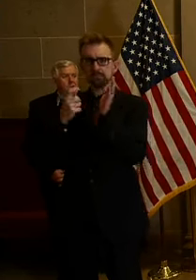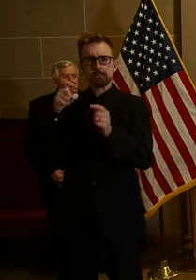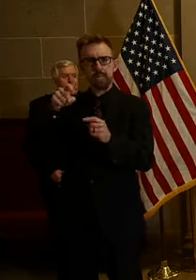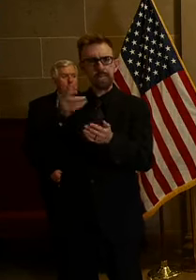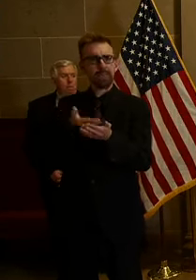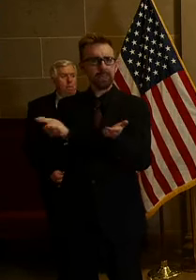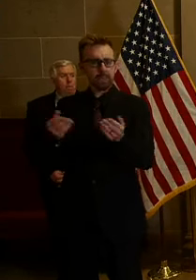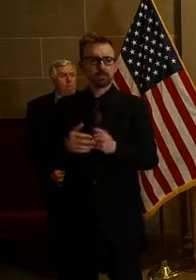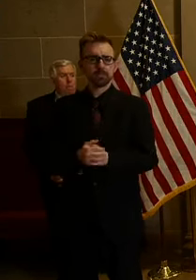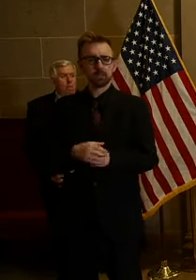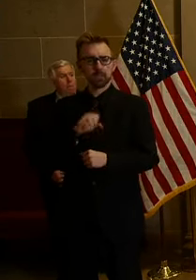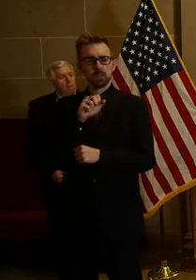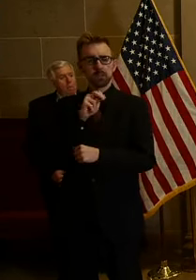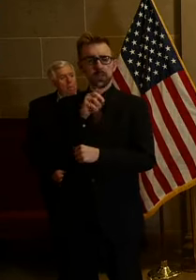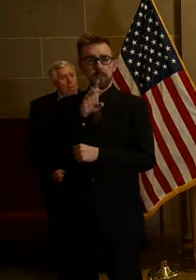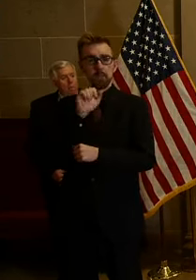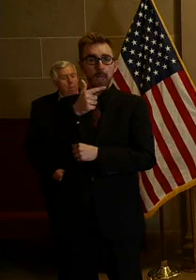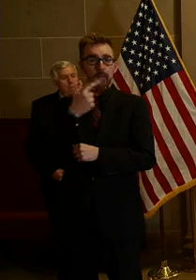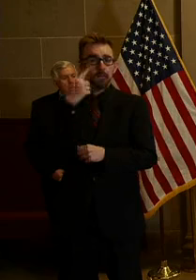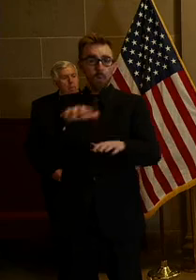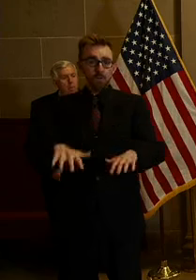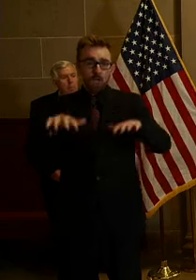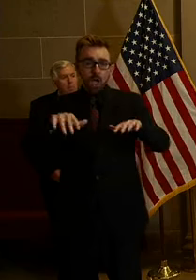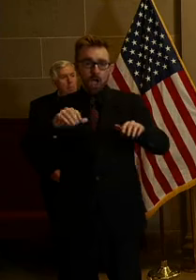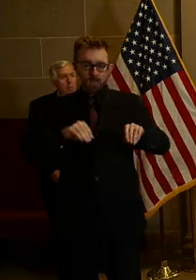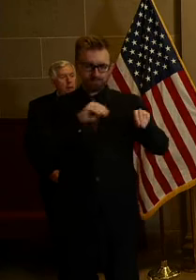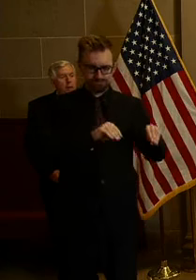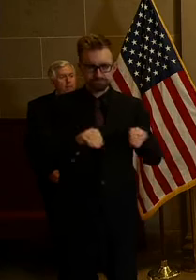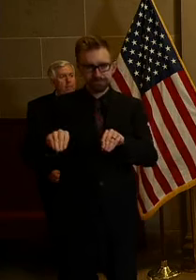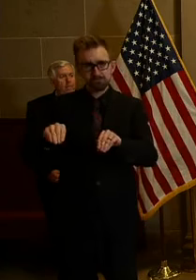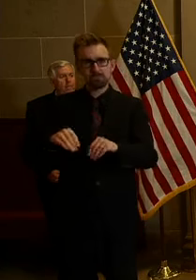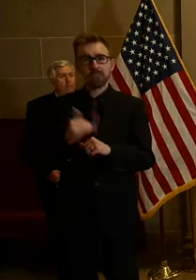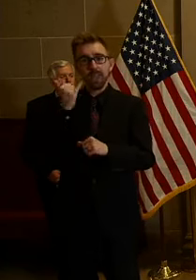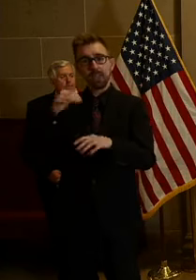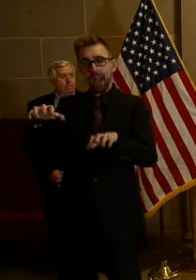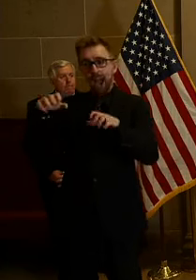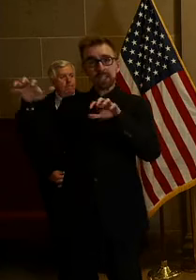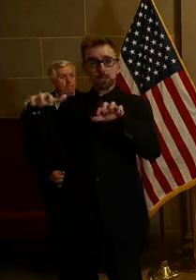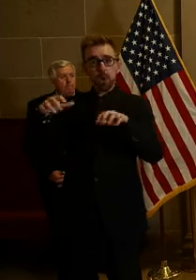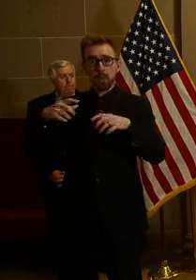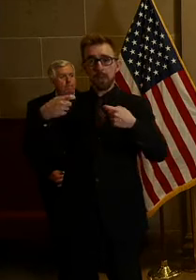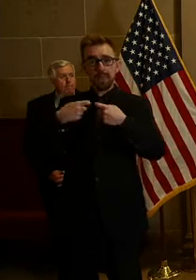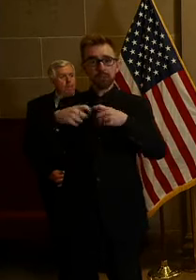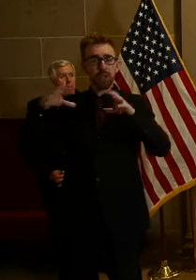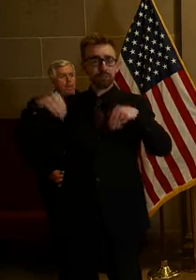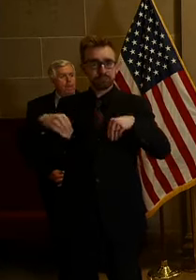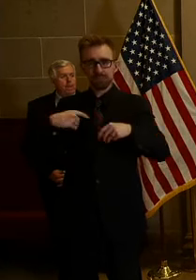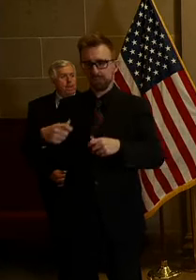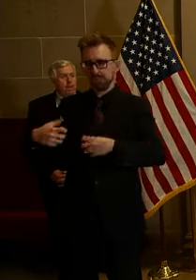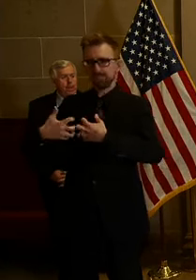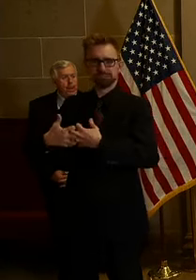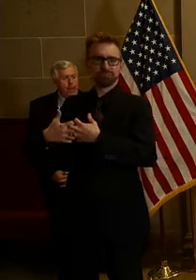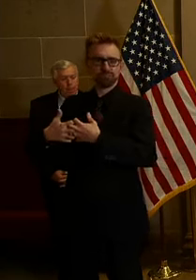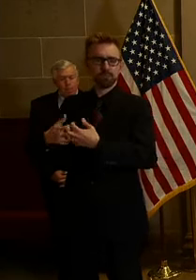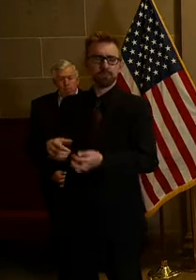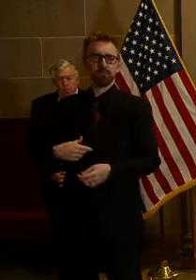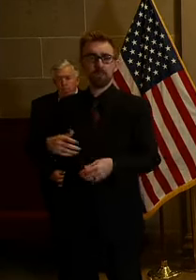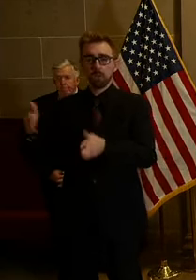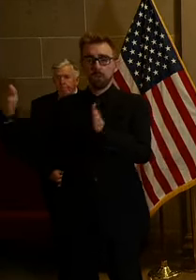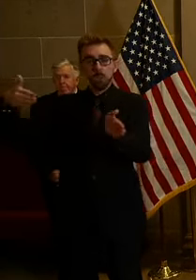Sandbags in response to flooding, generators in response to an ice storm, roof tarps after a windstorm.